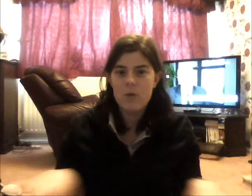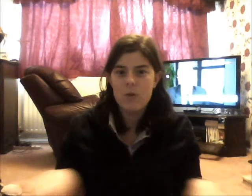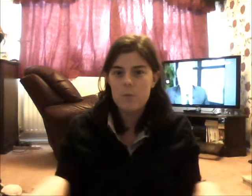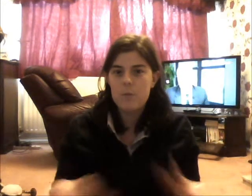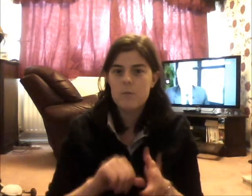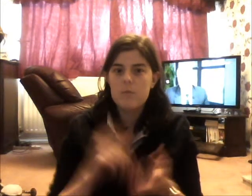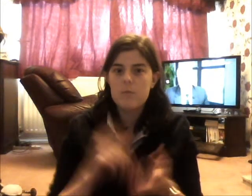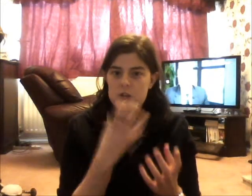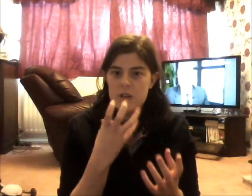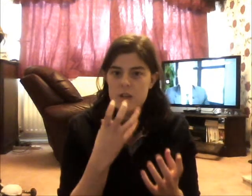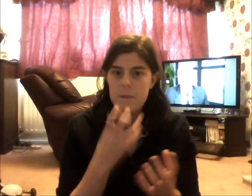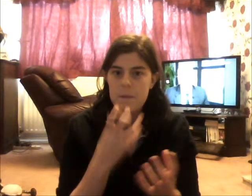but it's your lip pattern.